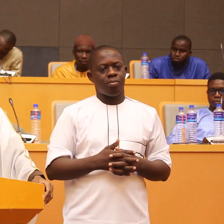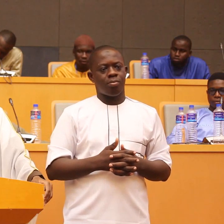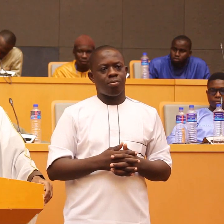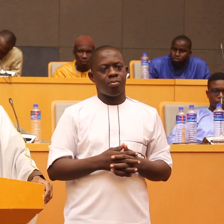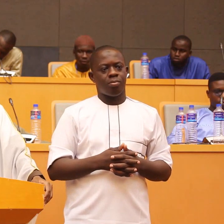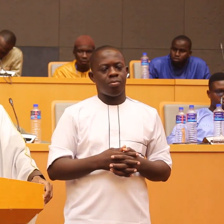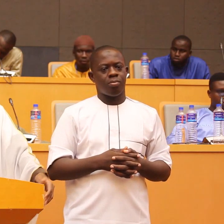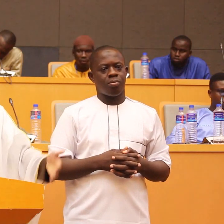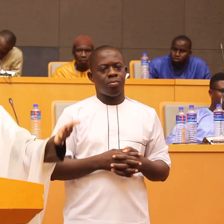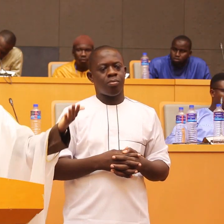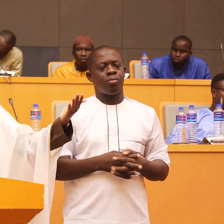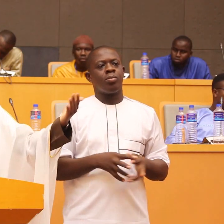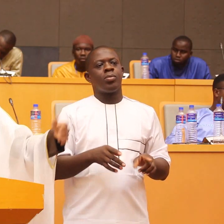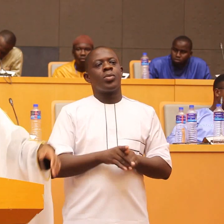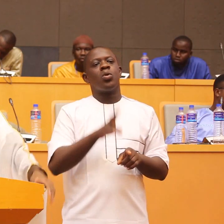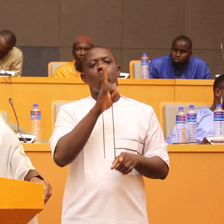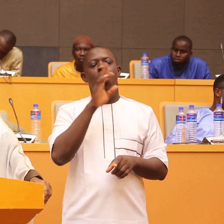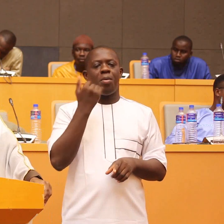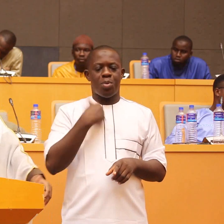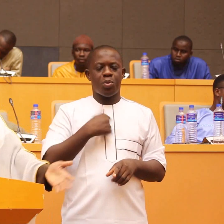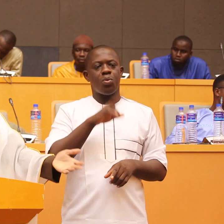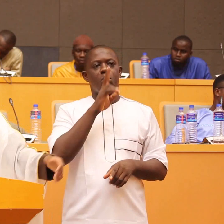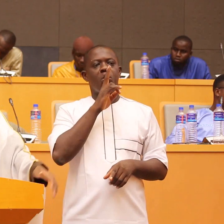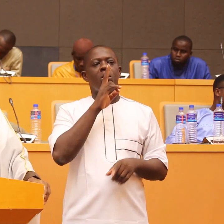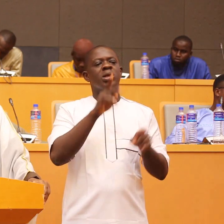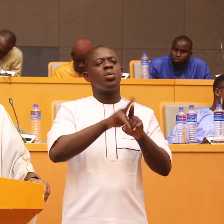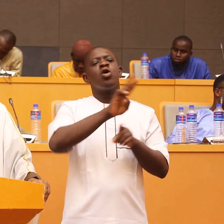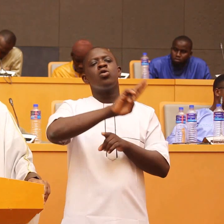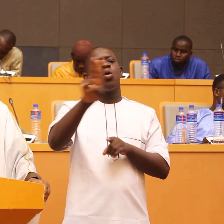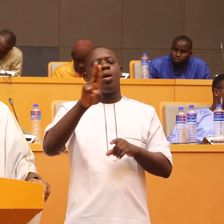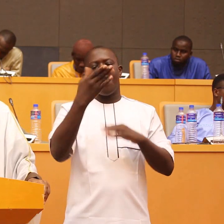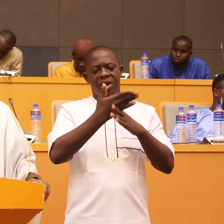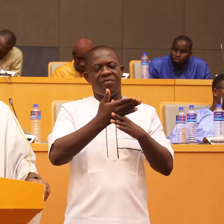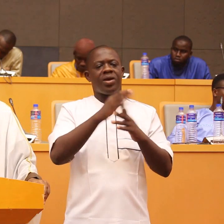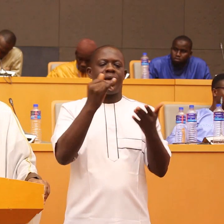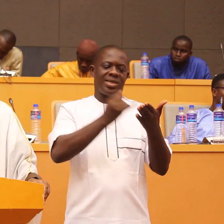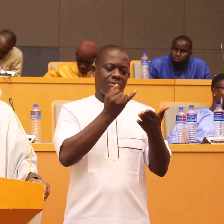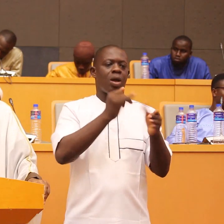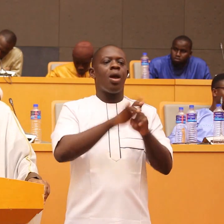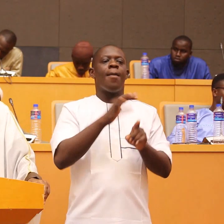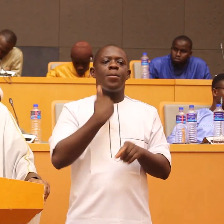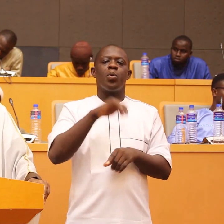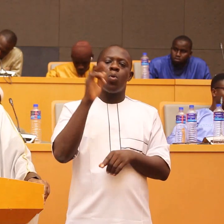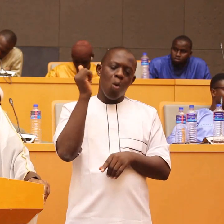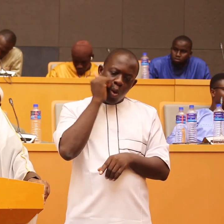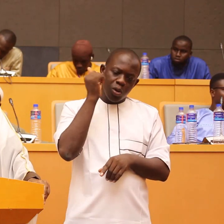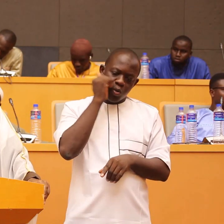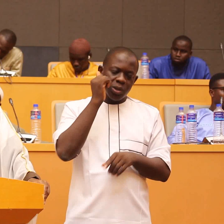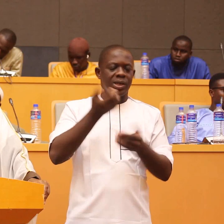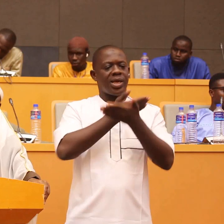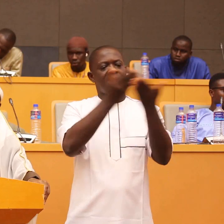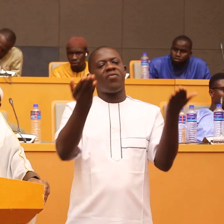who are the asils the non muslims they always give food or they